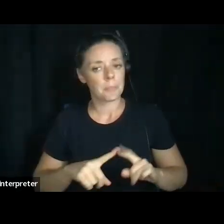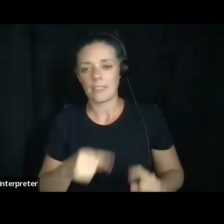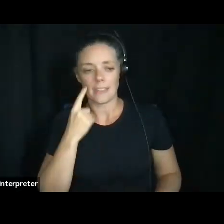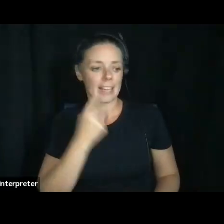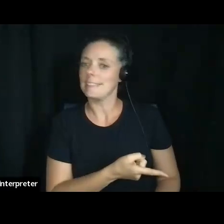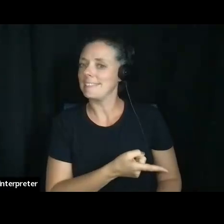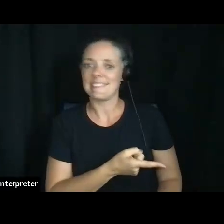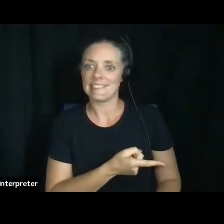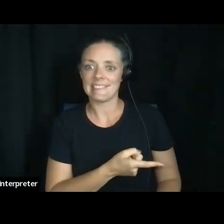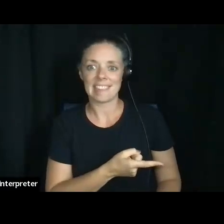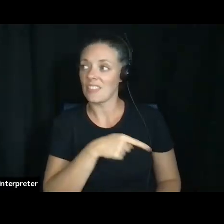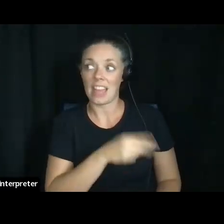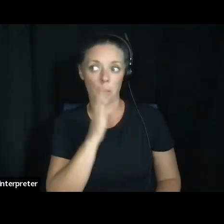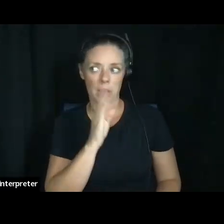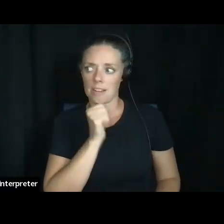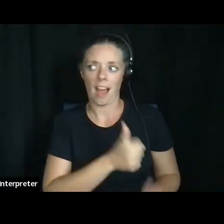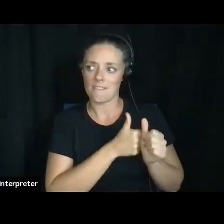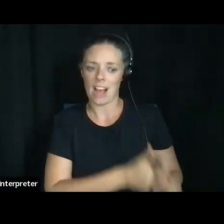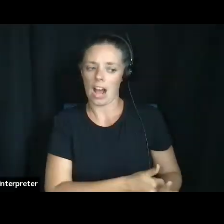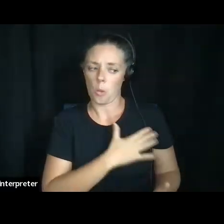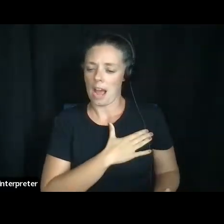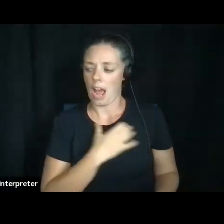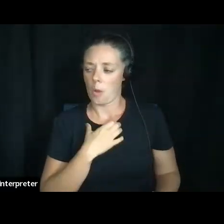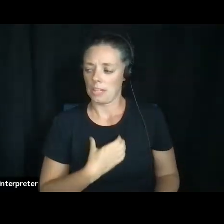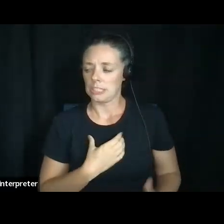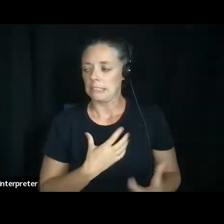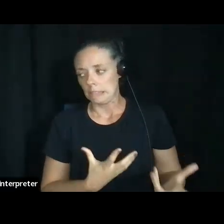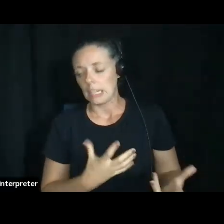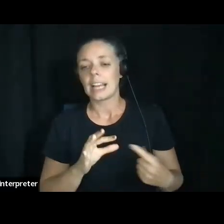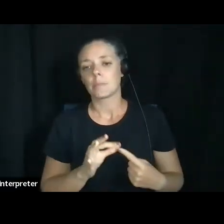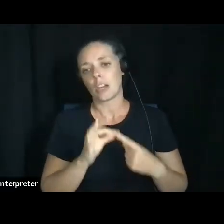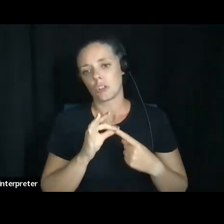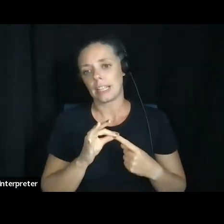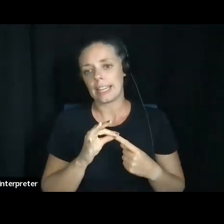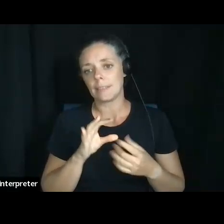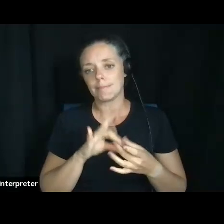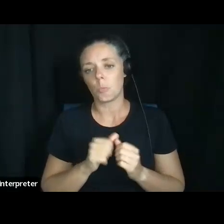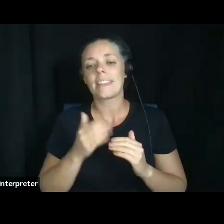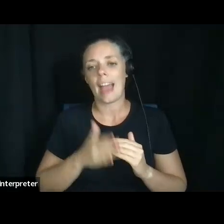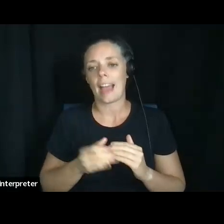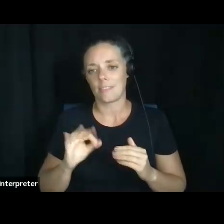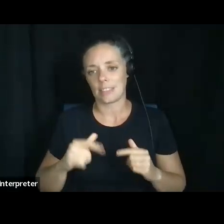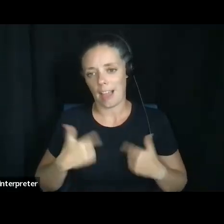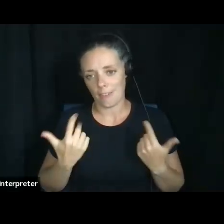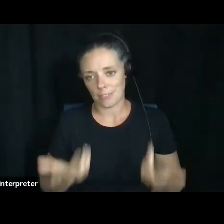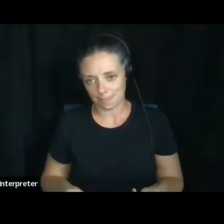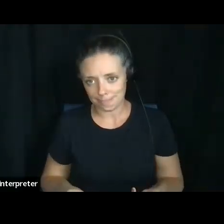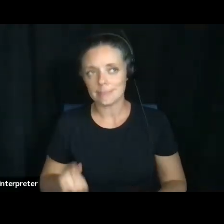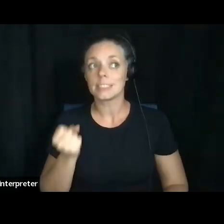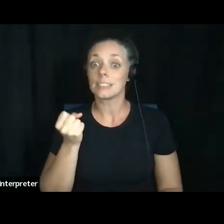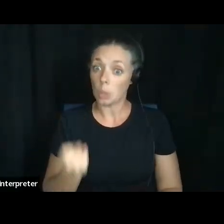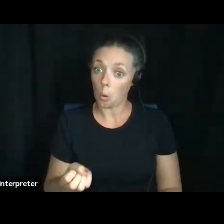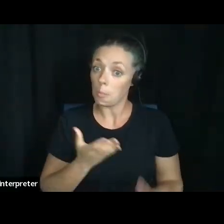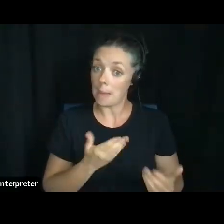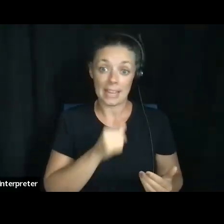you know, push came to shove that they would be able to follow their wishes, especially when it comes to end of life. Um, and so they may